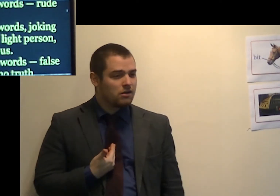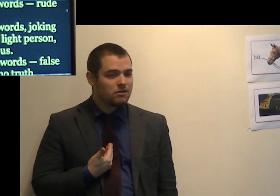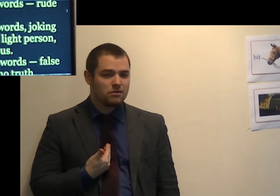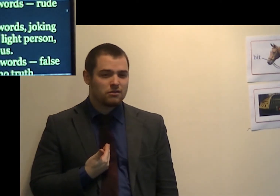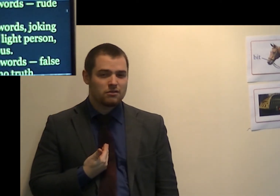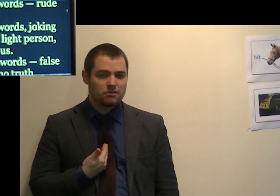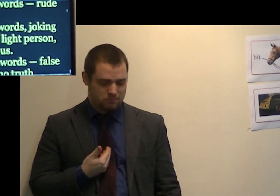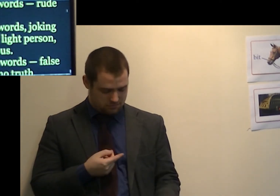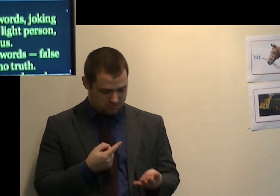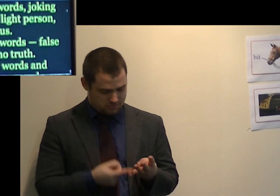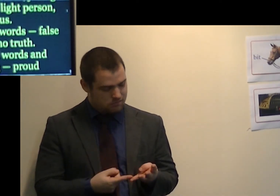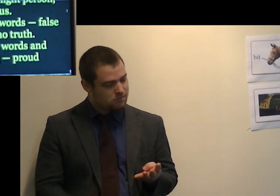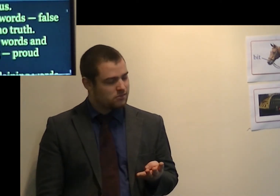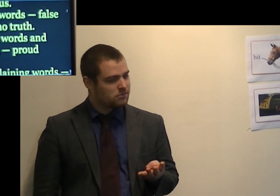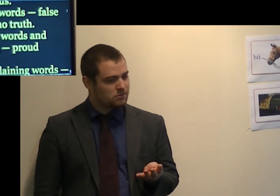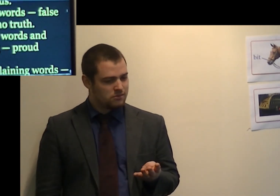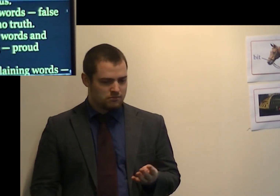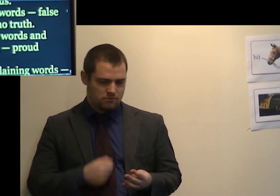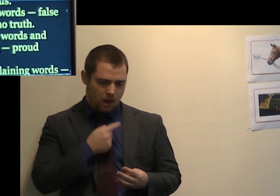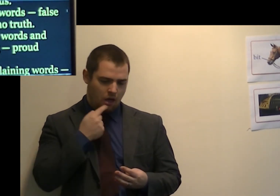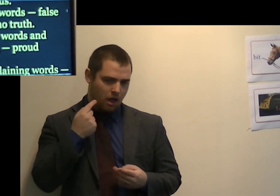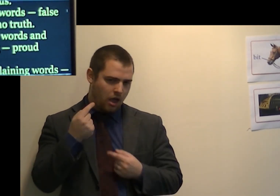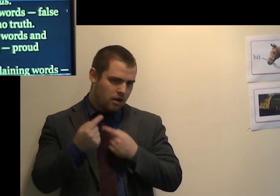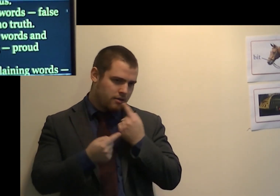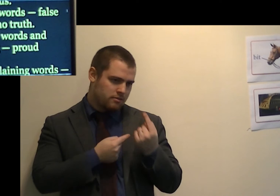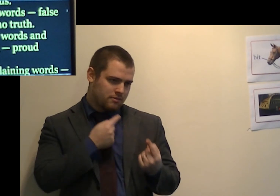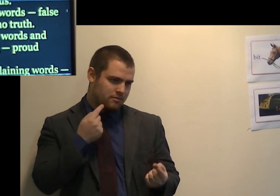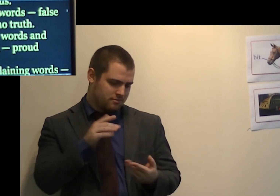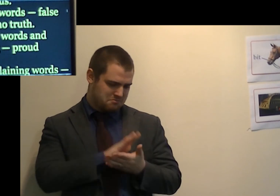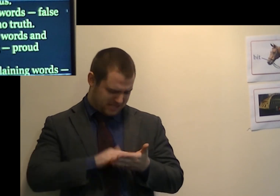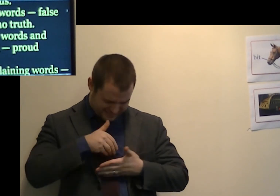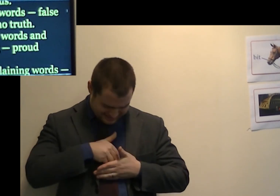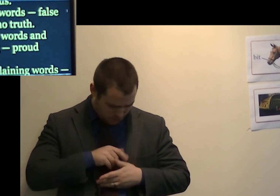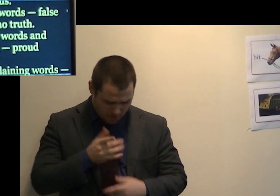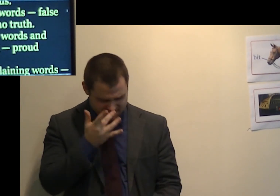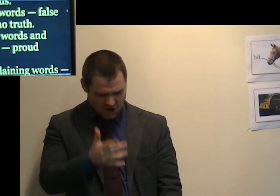Number four, lying words, false person, no truth.